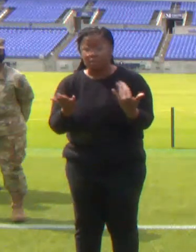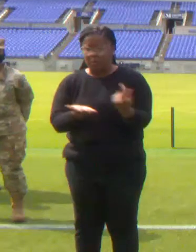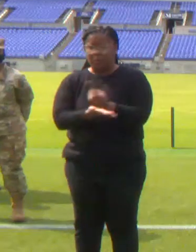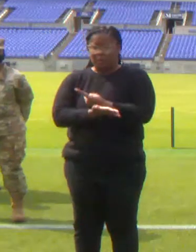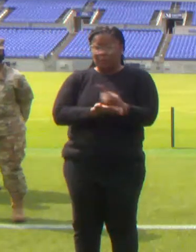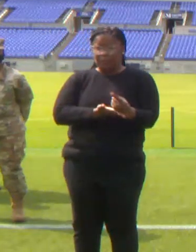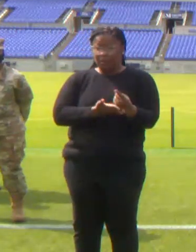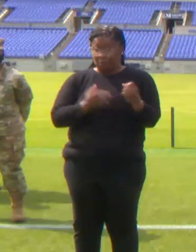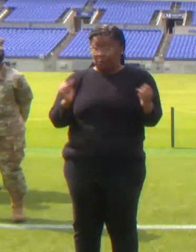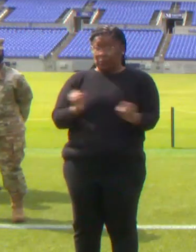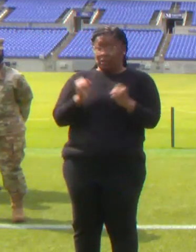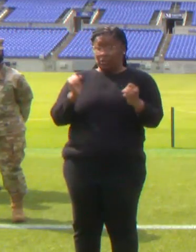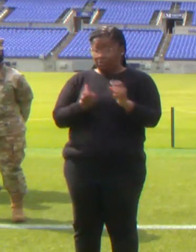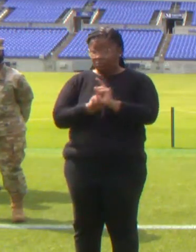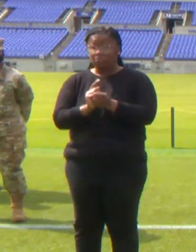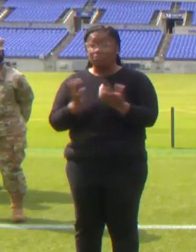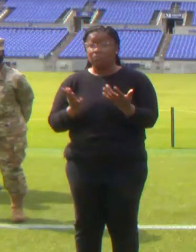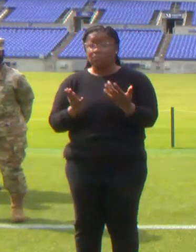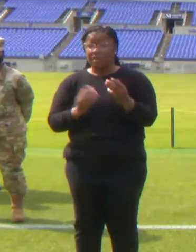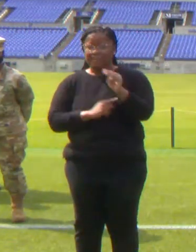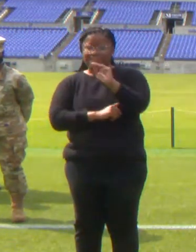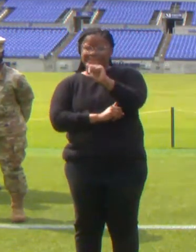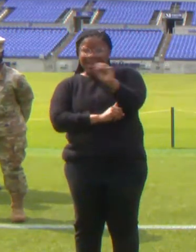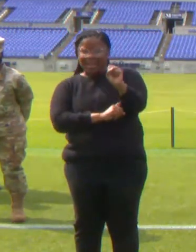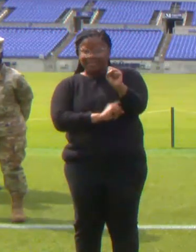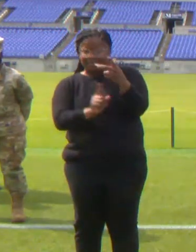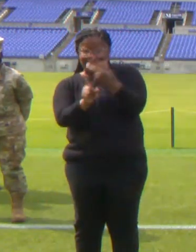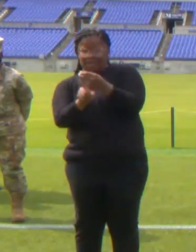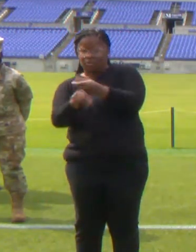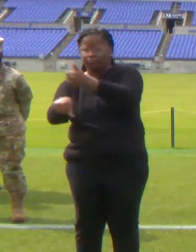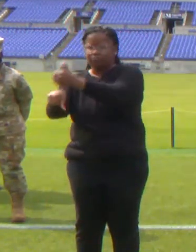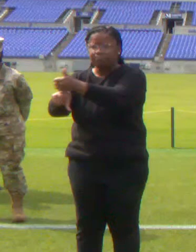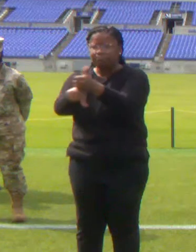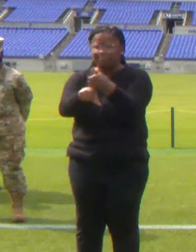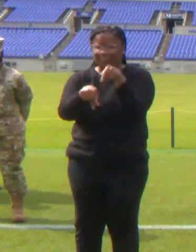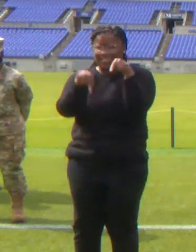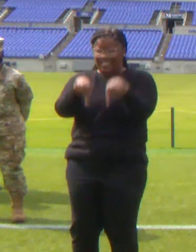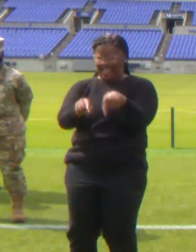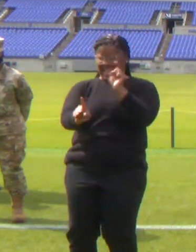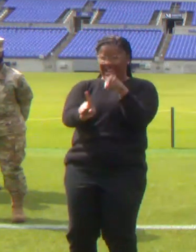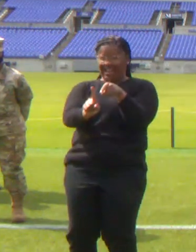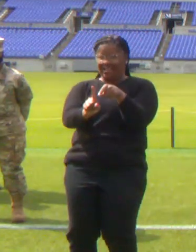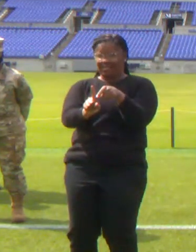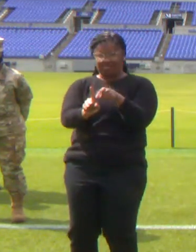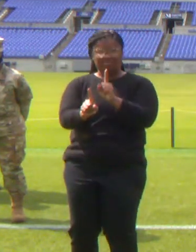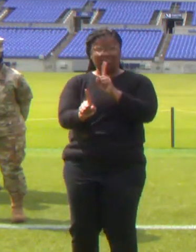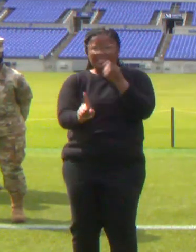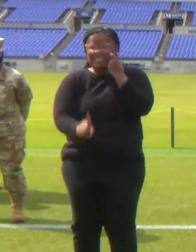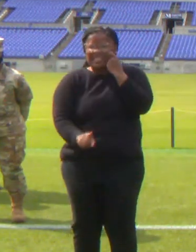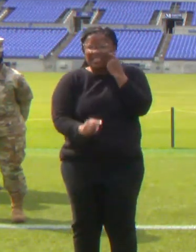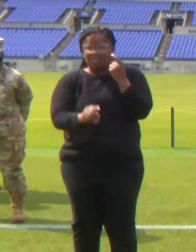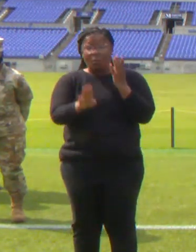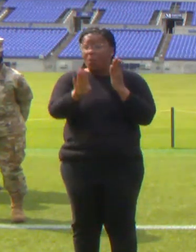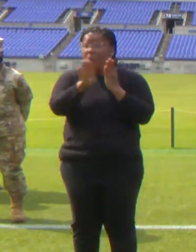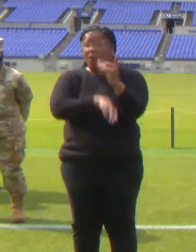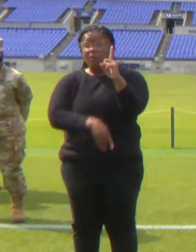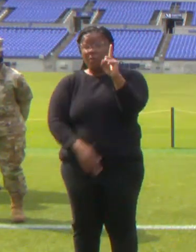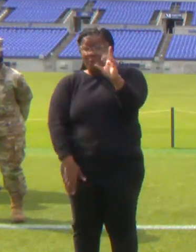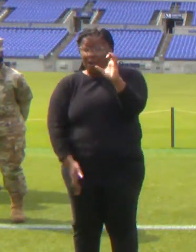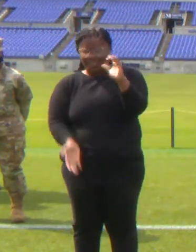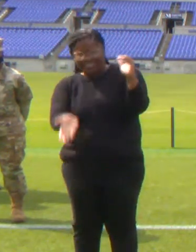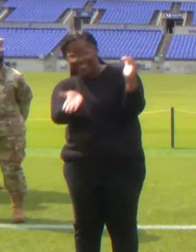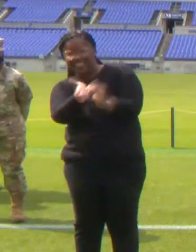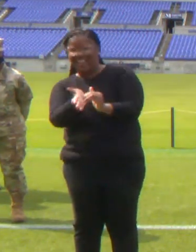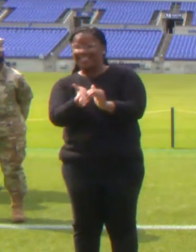into a mass vaccination site that recently surpassed the milestone of more than 100,000 vaccines